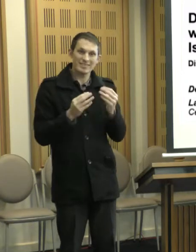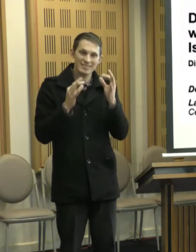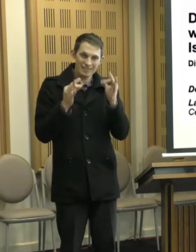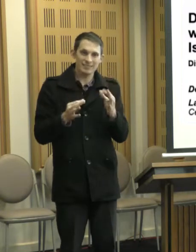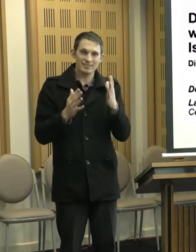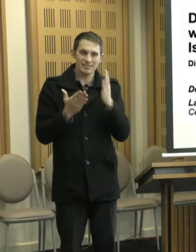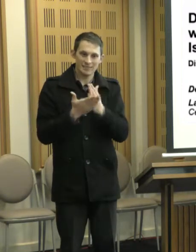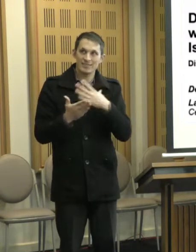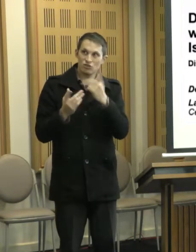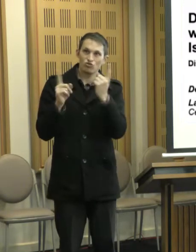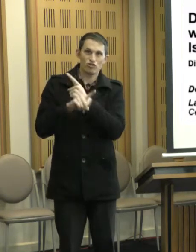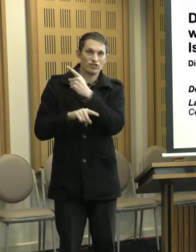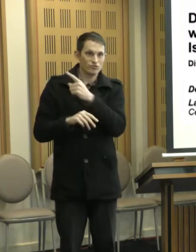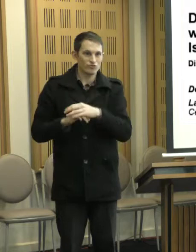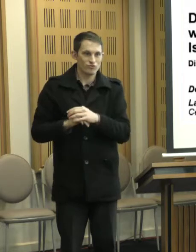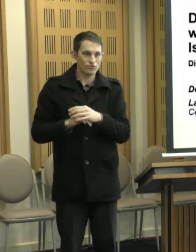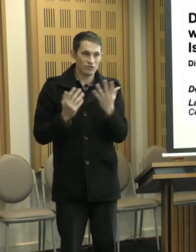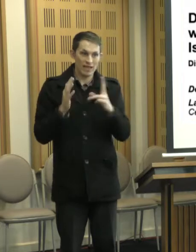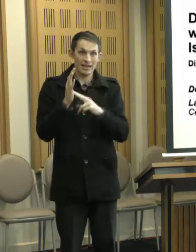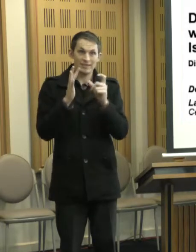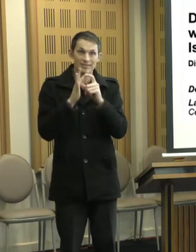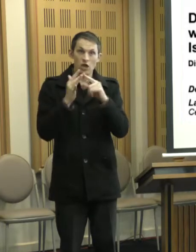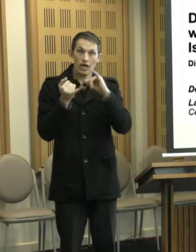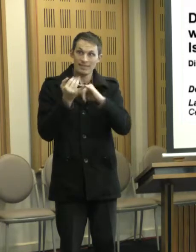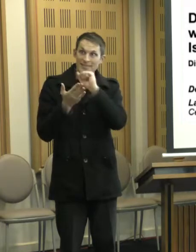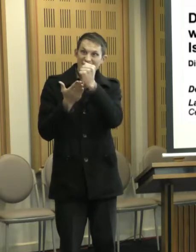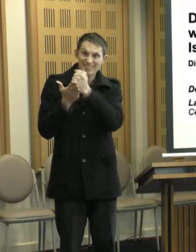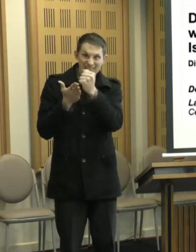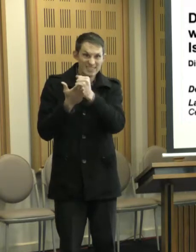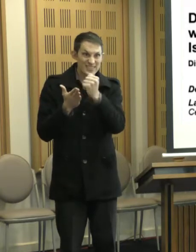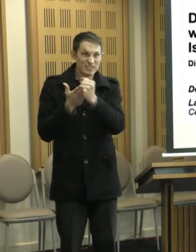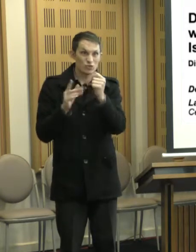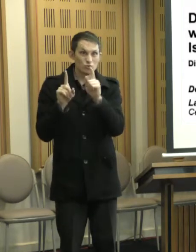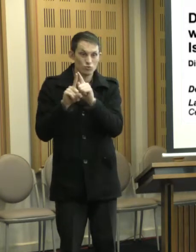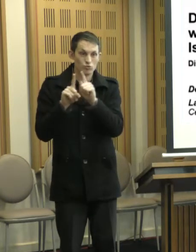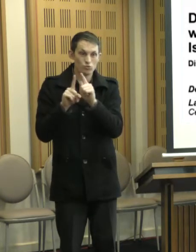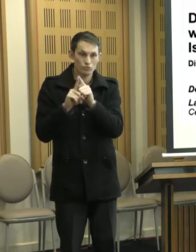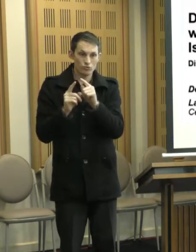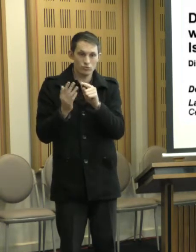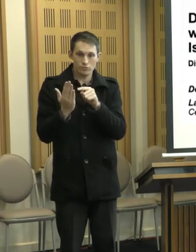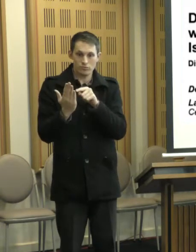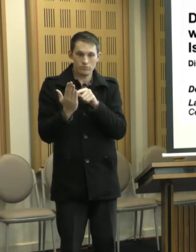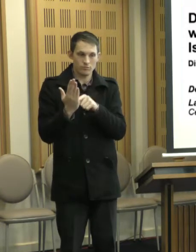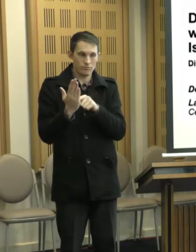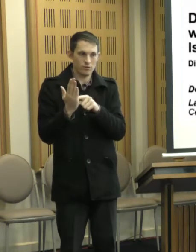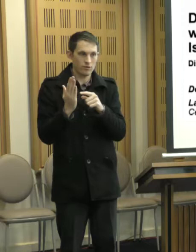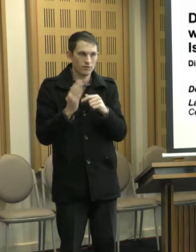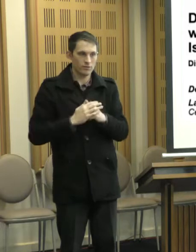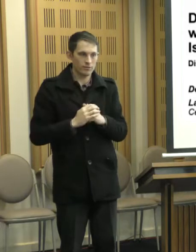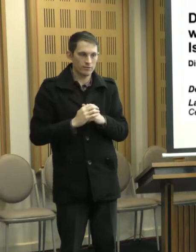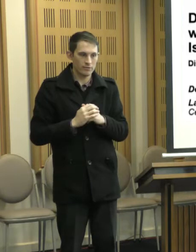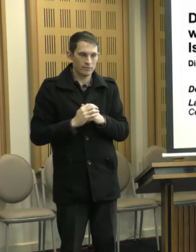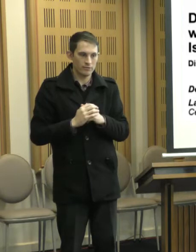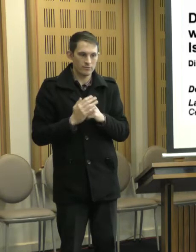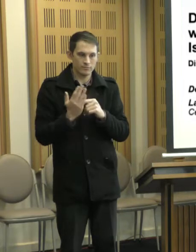And the stats from the NDIS itself shows that, um, there's not